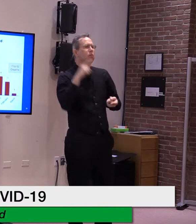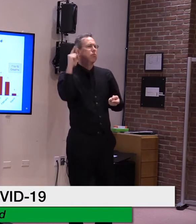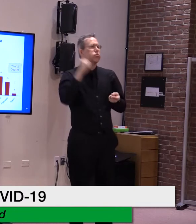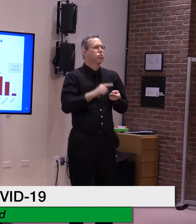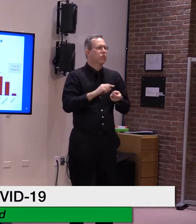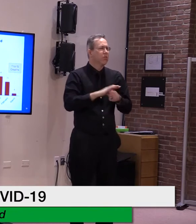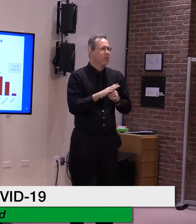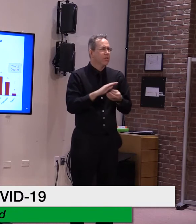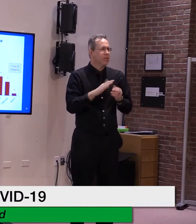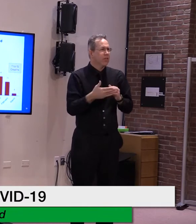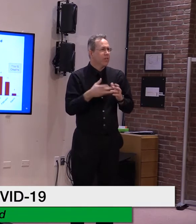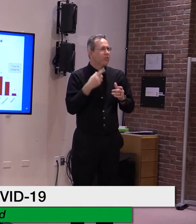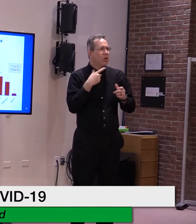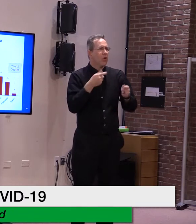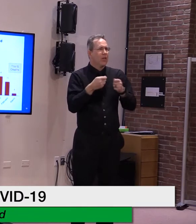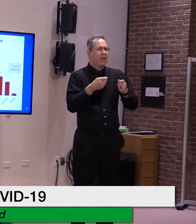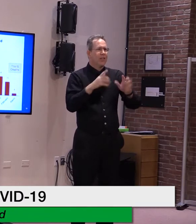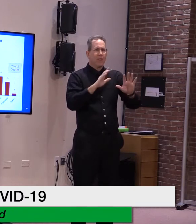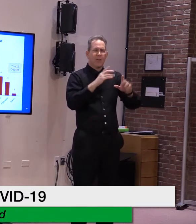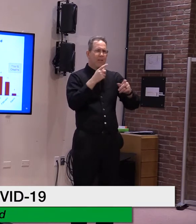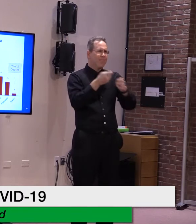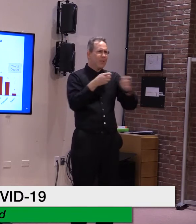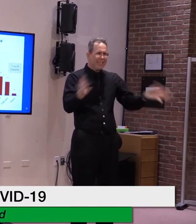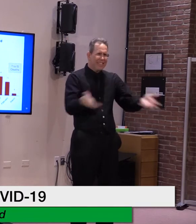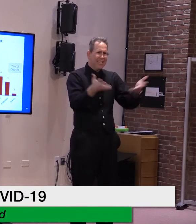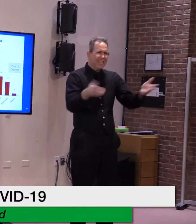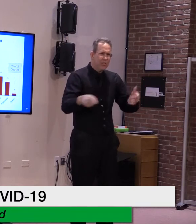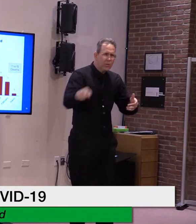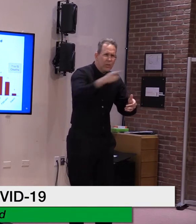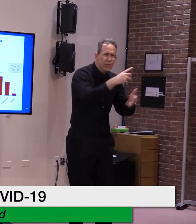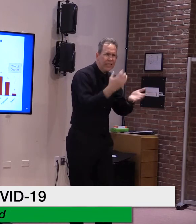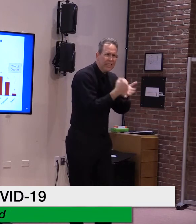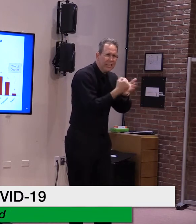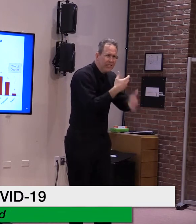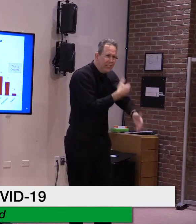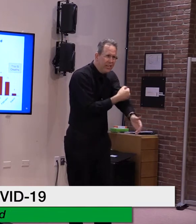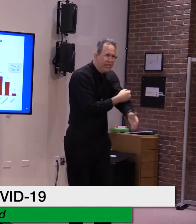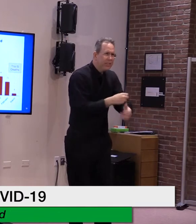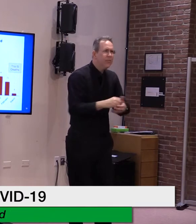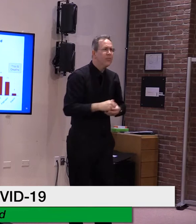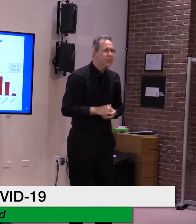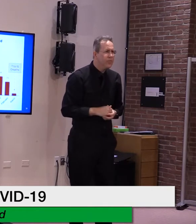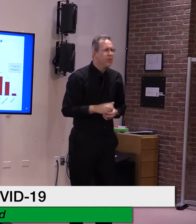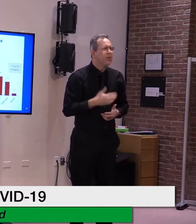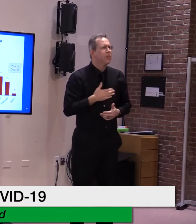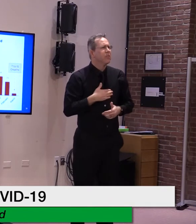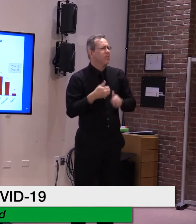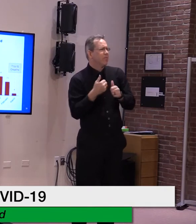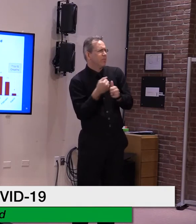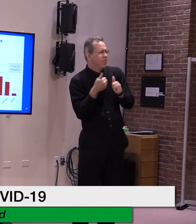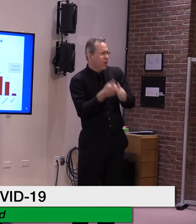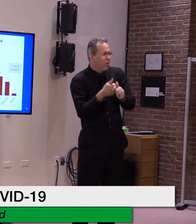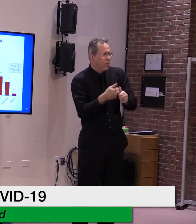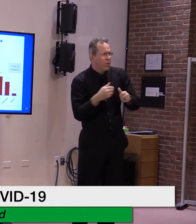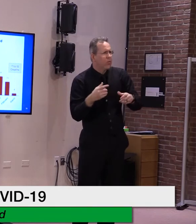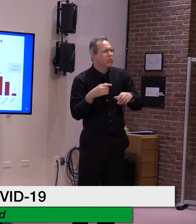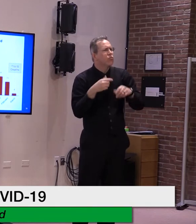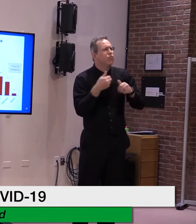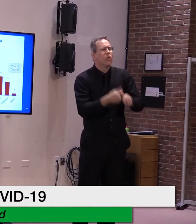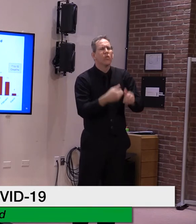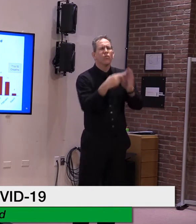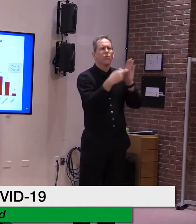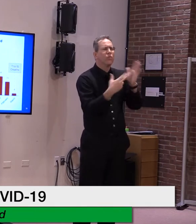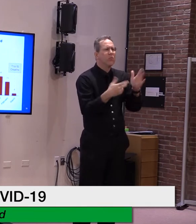receive a vaccine, and for all of us to continue to follow that basic public health guidance until we've made more significant